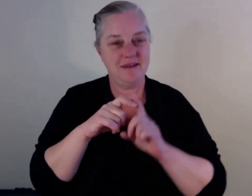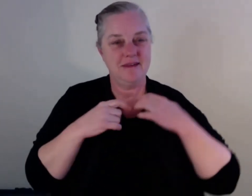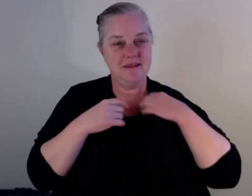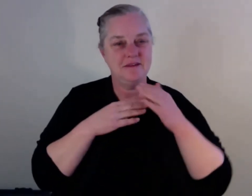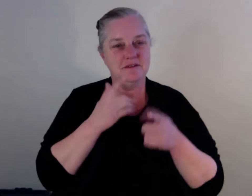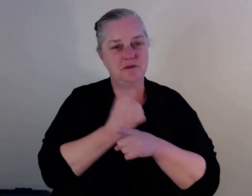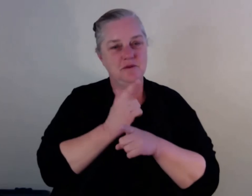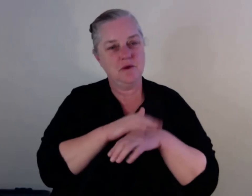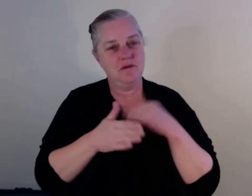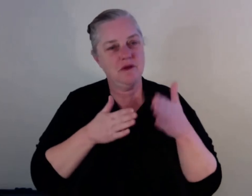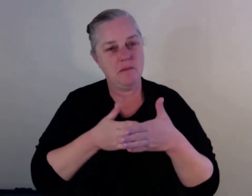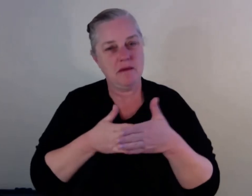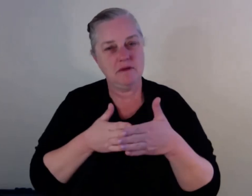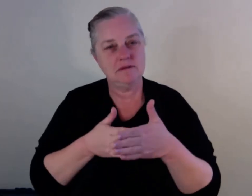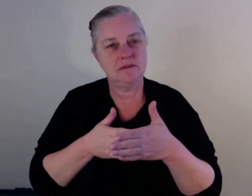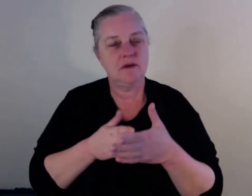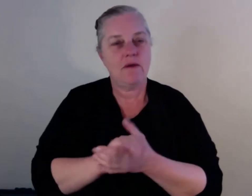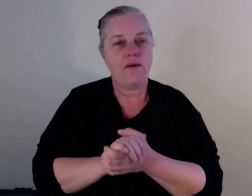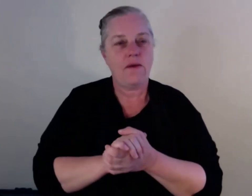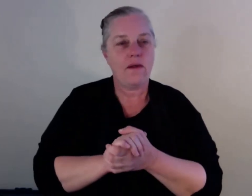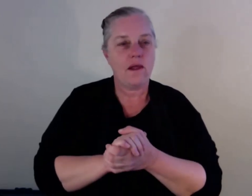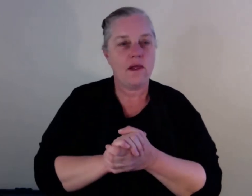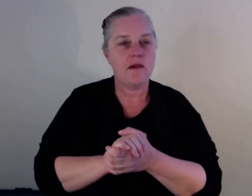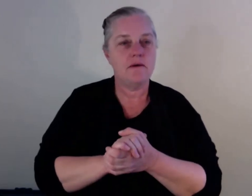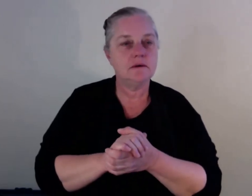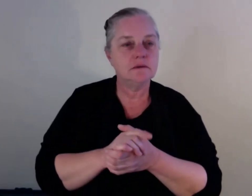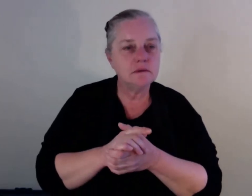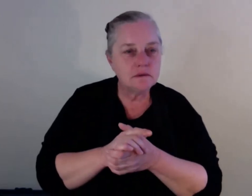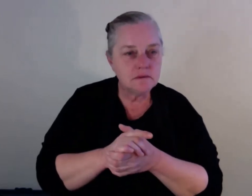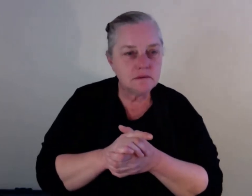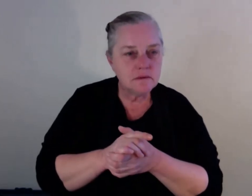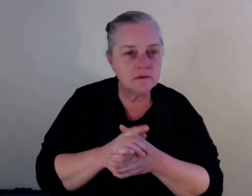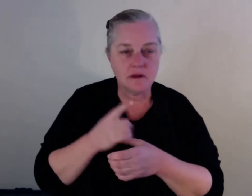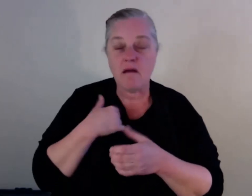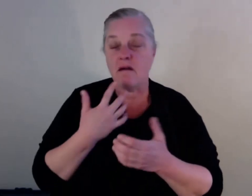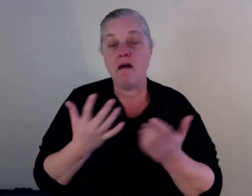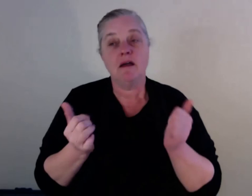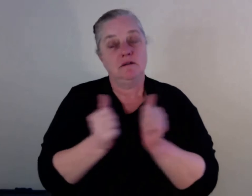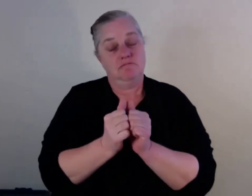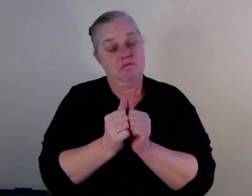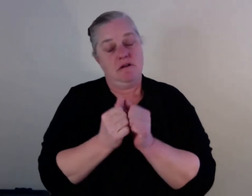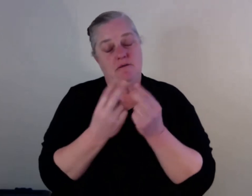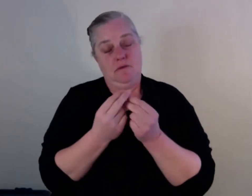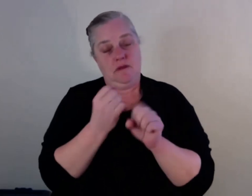I actually agree with Gail. How are you going to seek help when you are scared of losing your